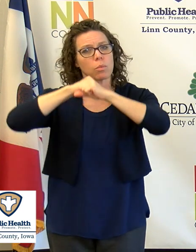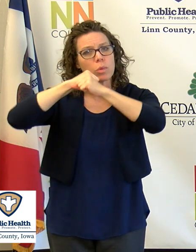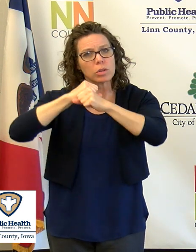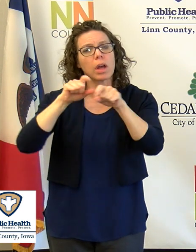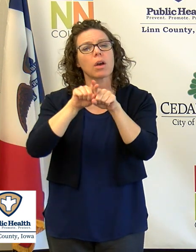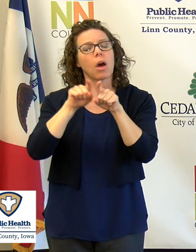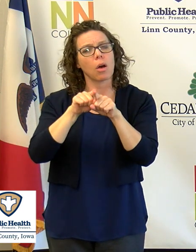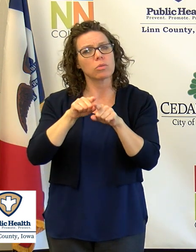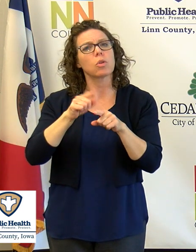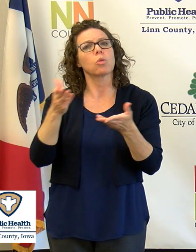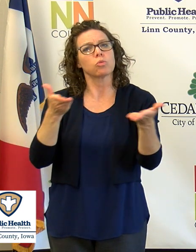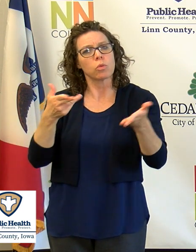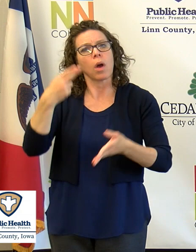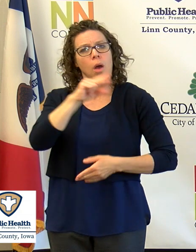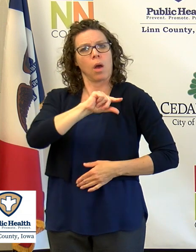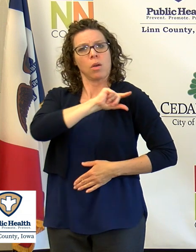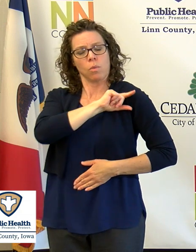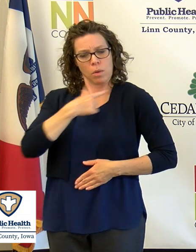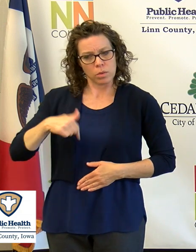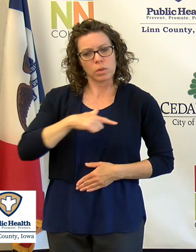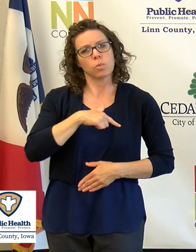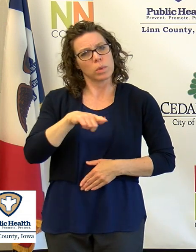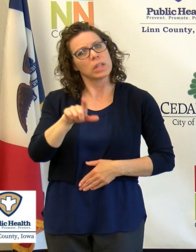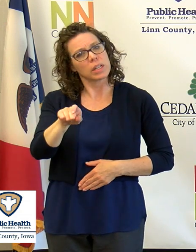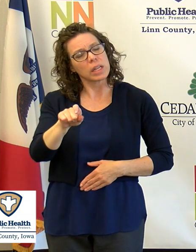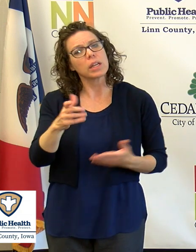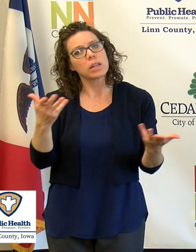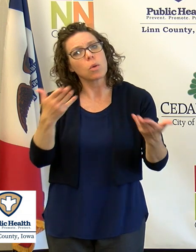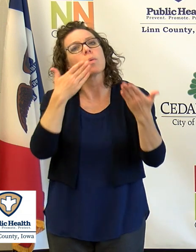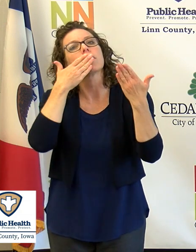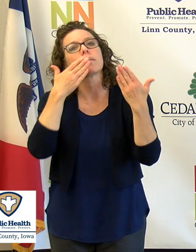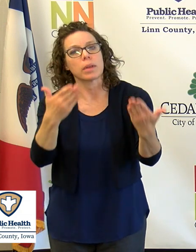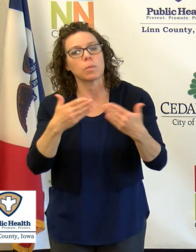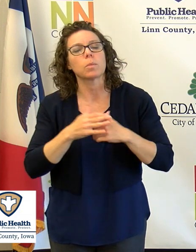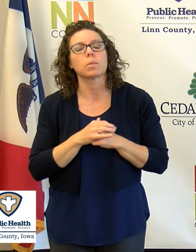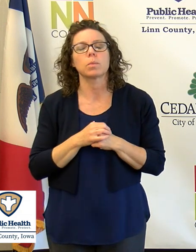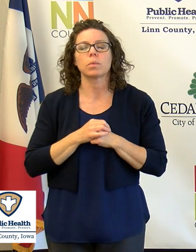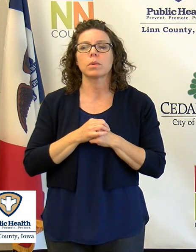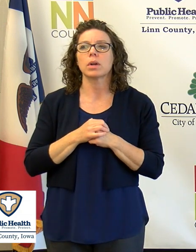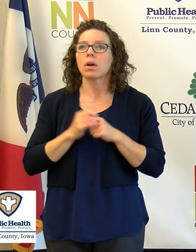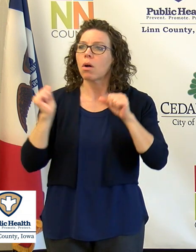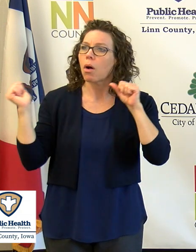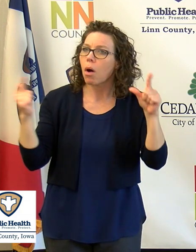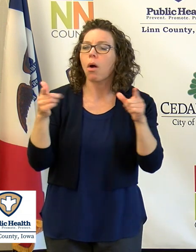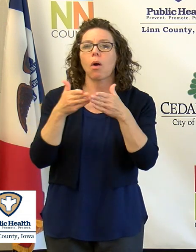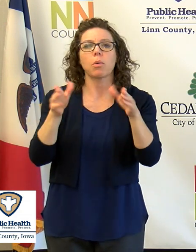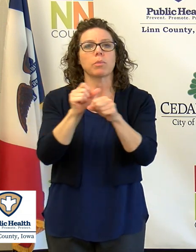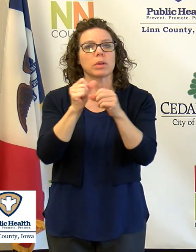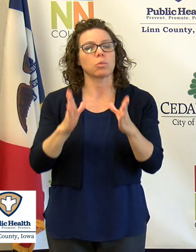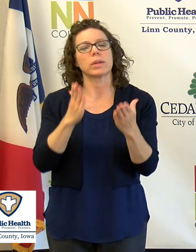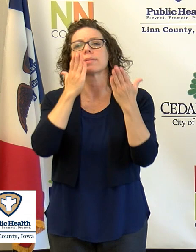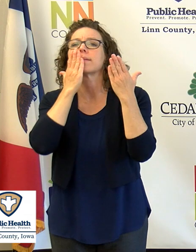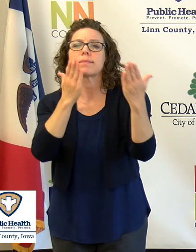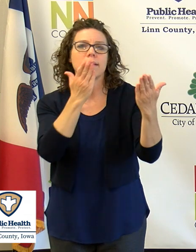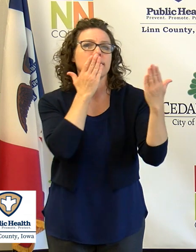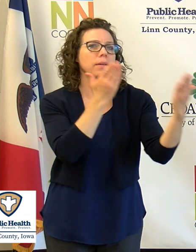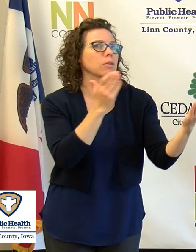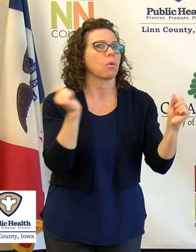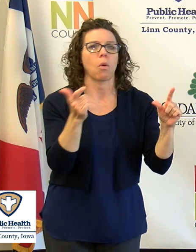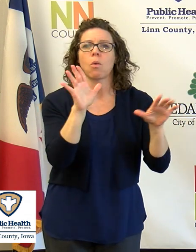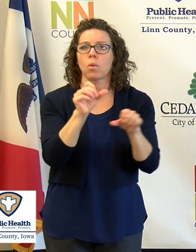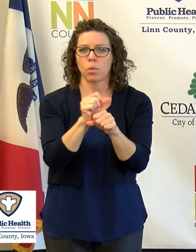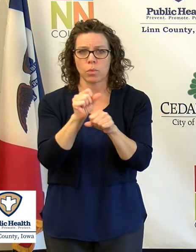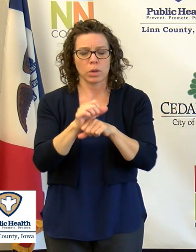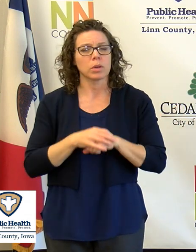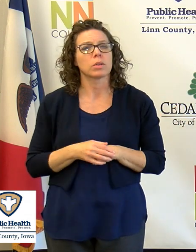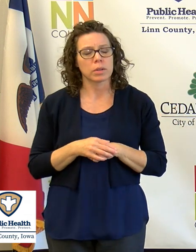services that we all need. So thank you to all public employees for all you do and